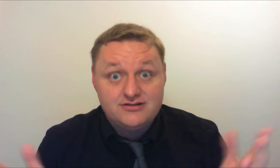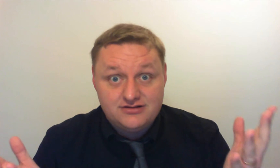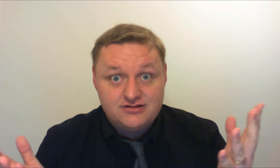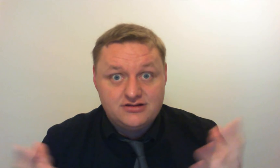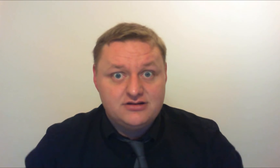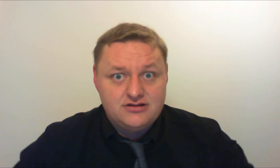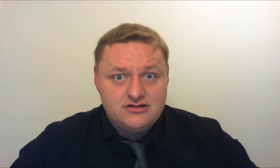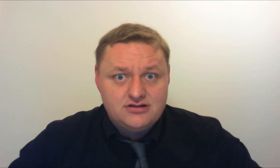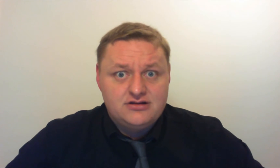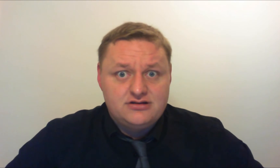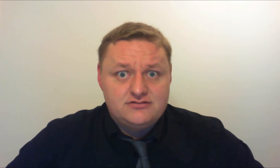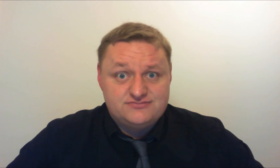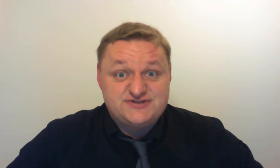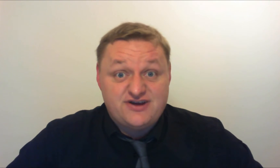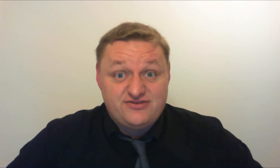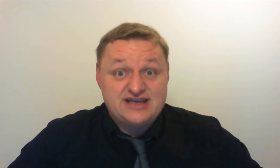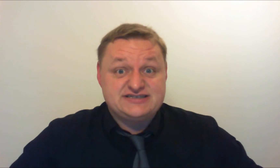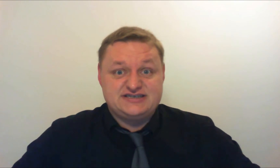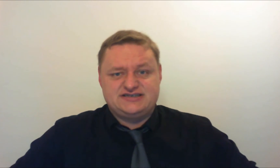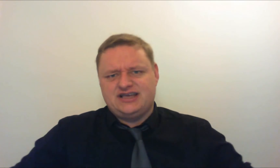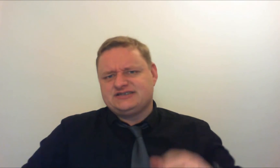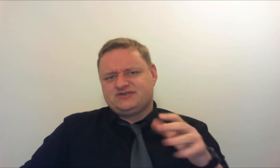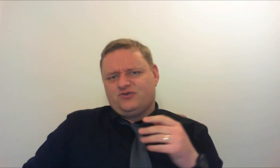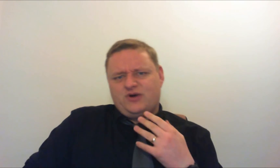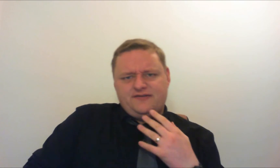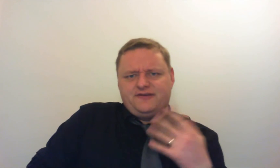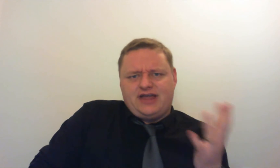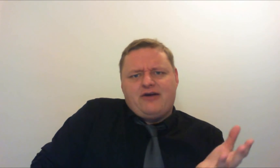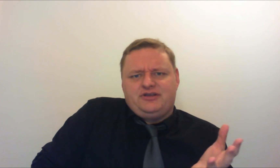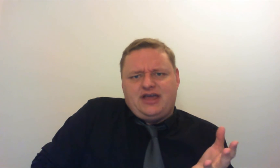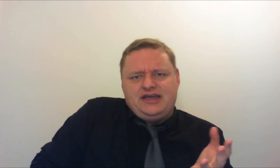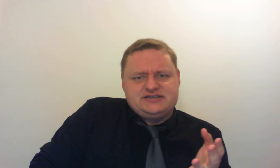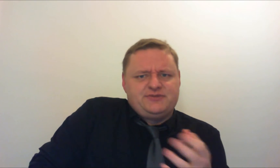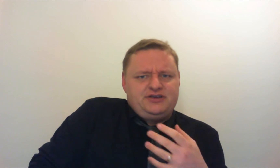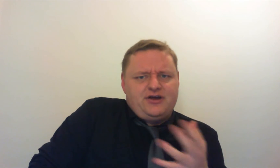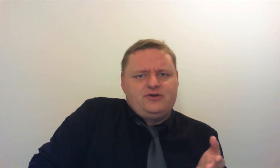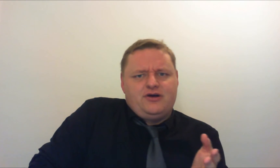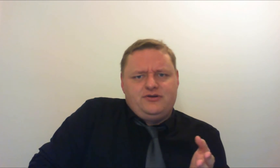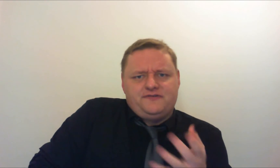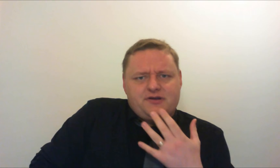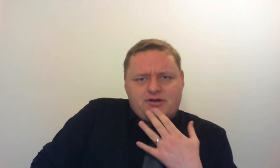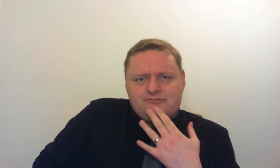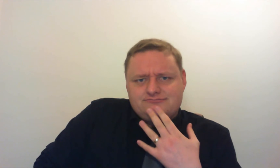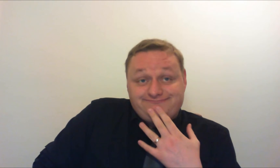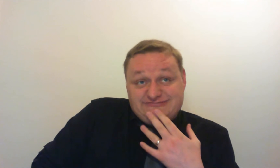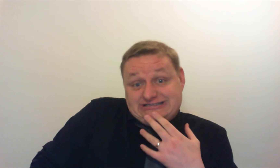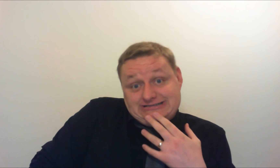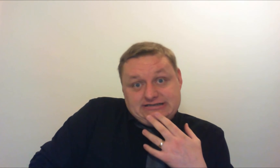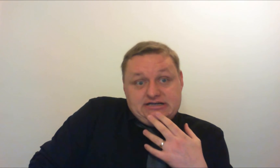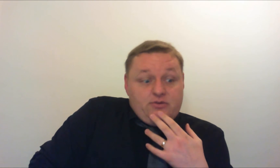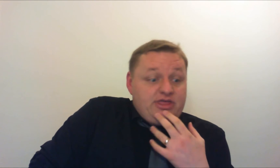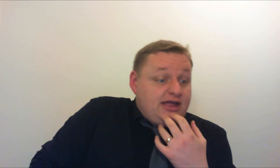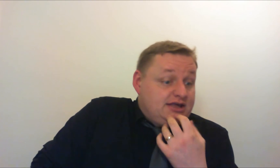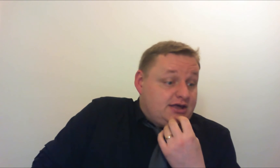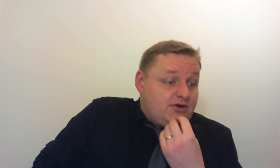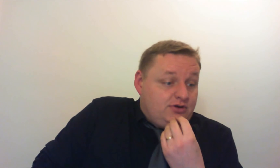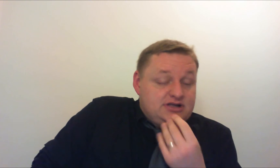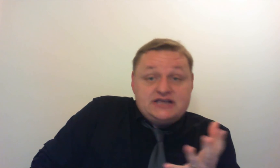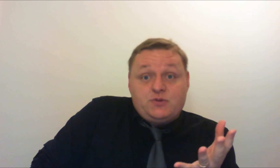so that's that's the sort of weird thing how can you hate something you don't know nothing about there you